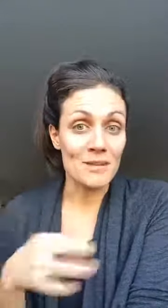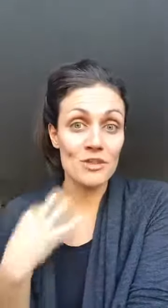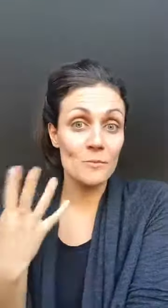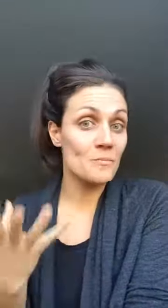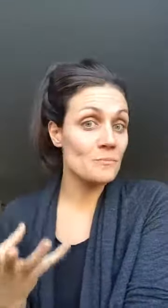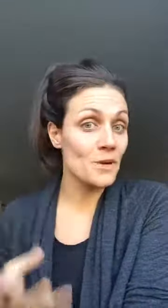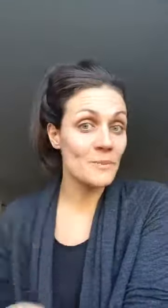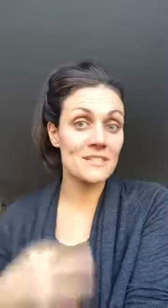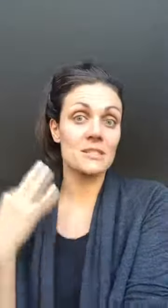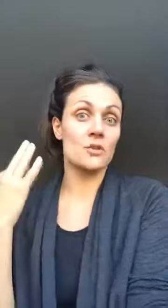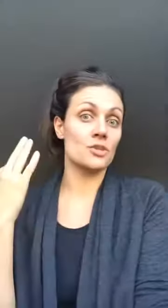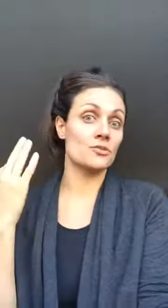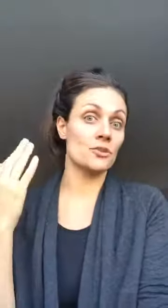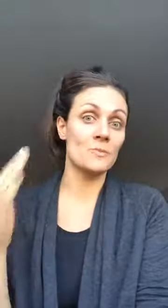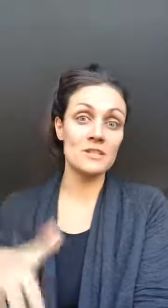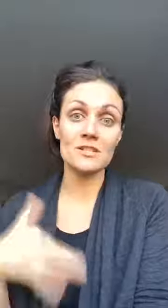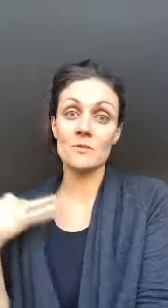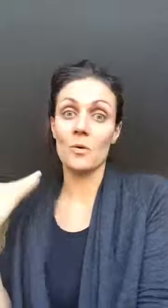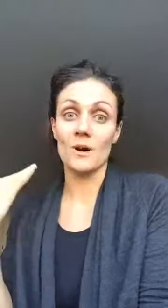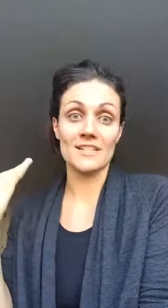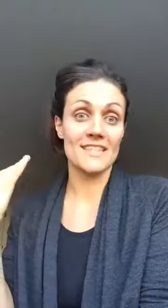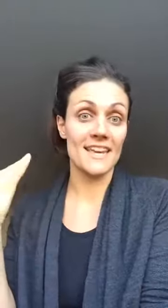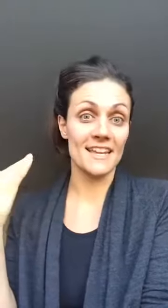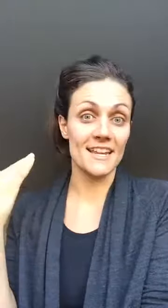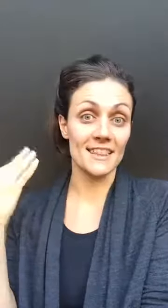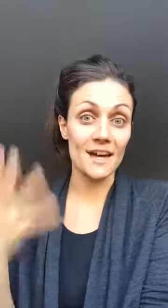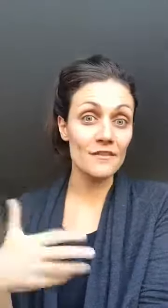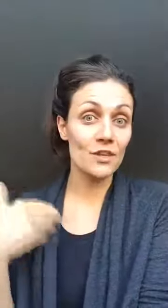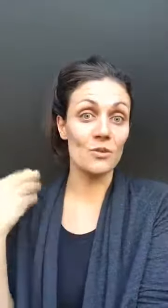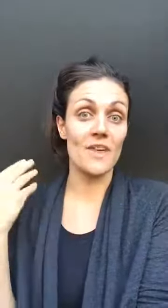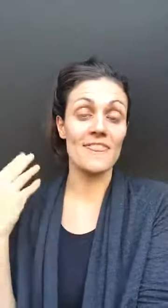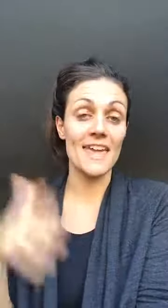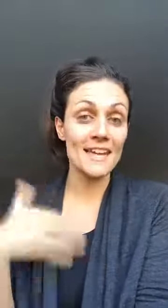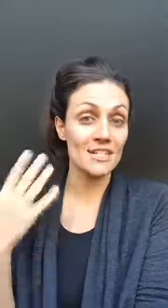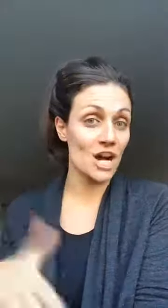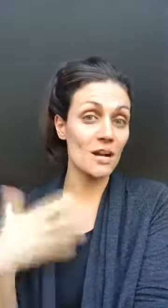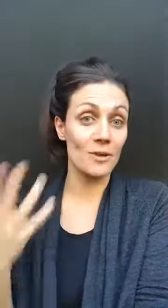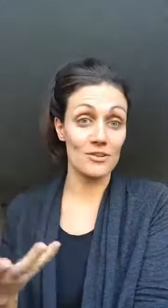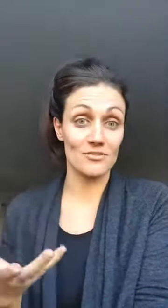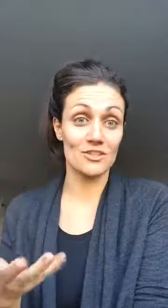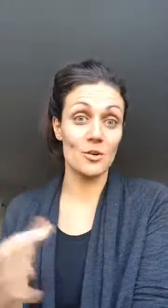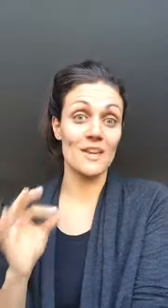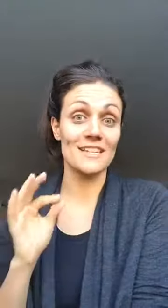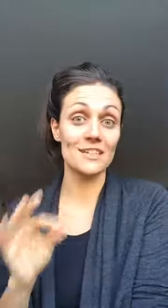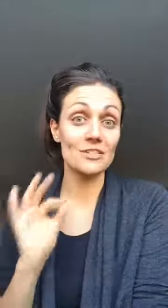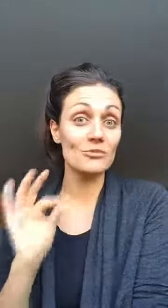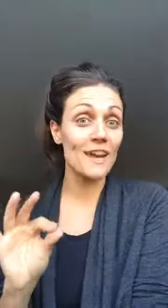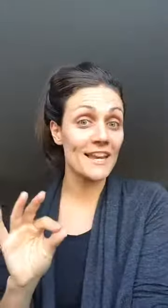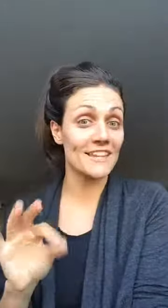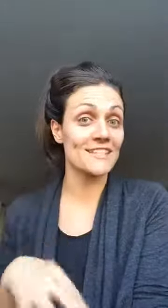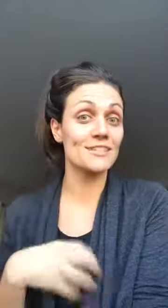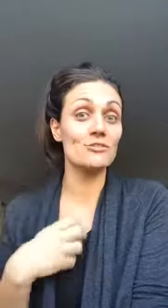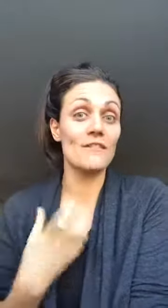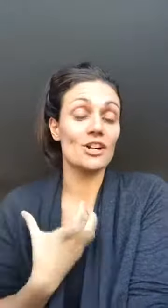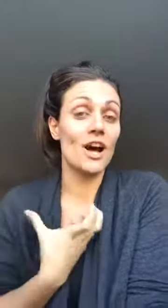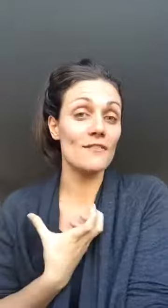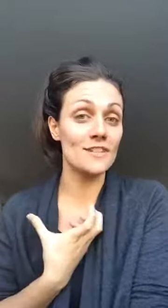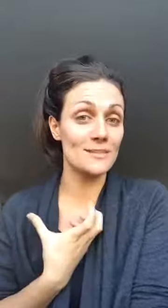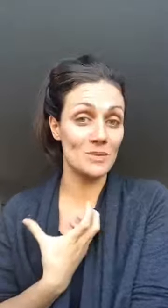with your your business coaches or your business supports that love you they can talk about you so until you're ready until you have your confidence built